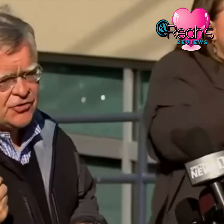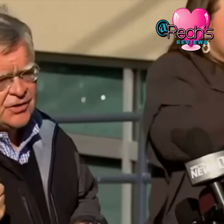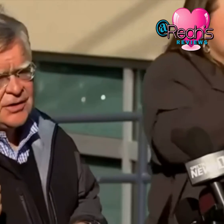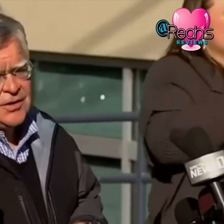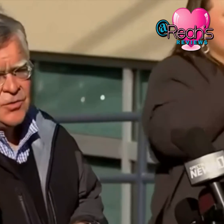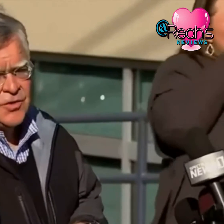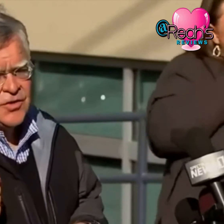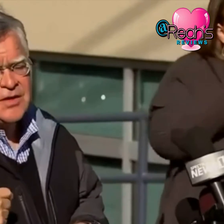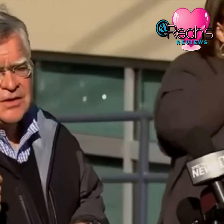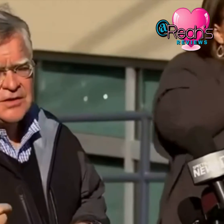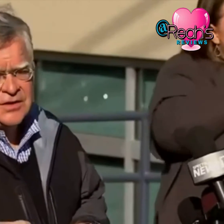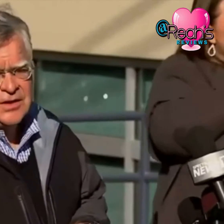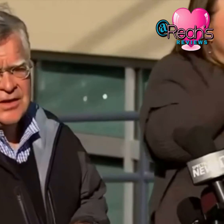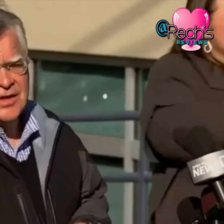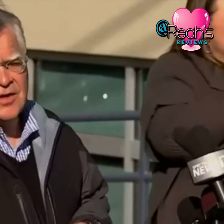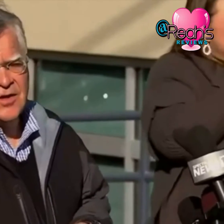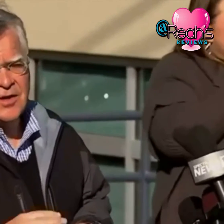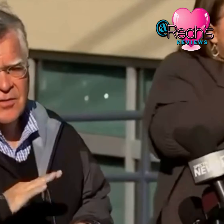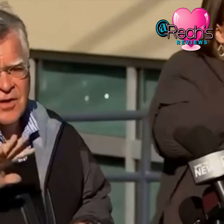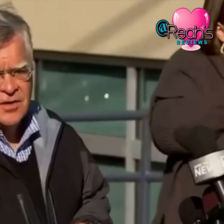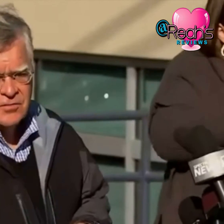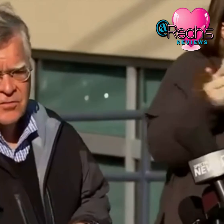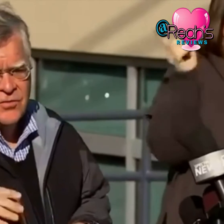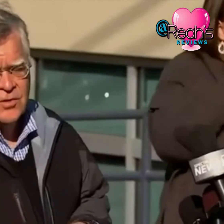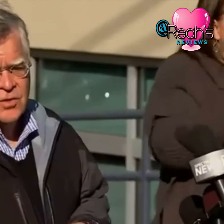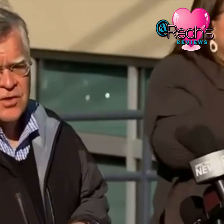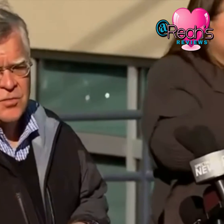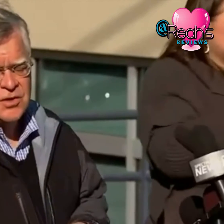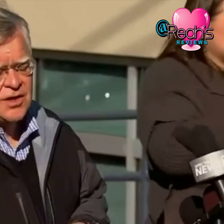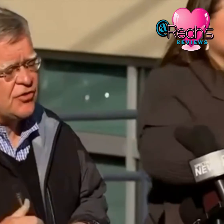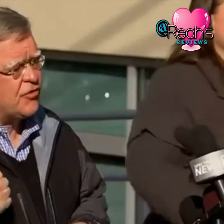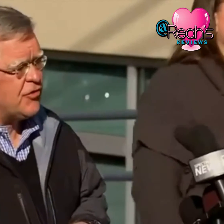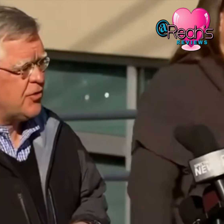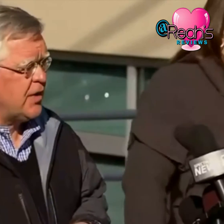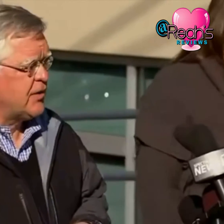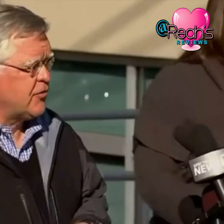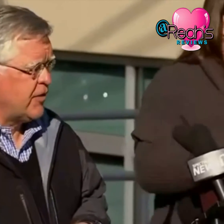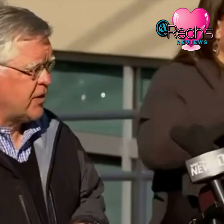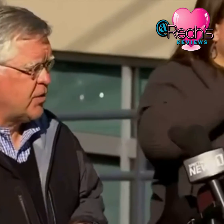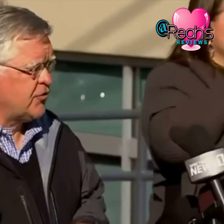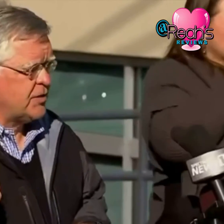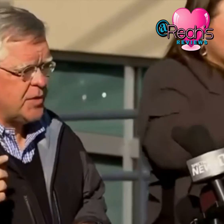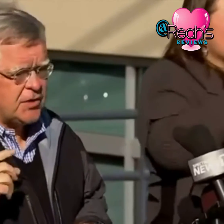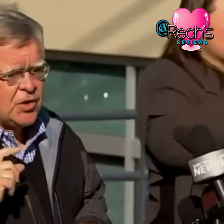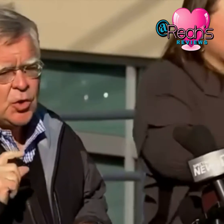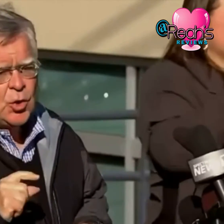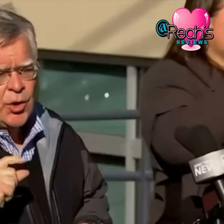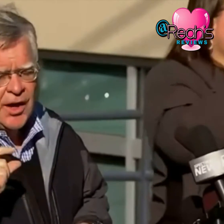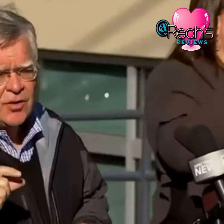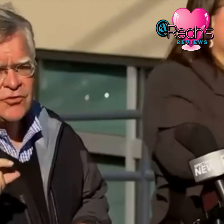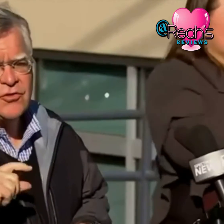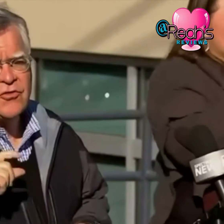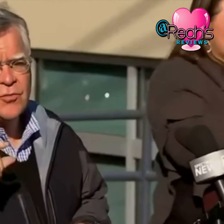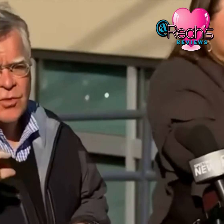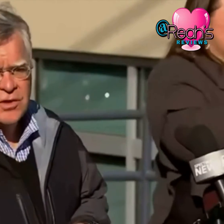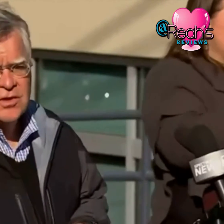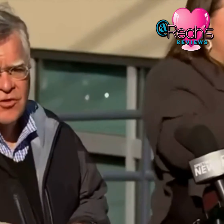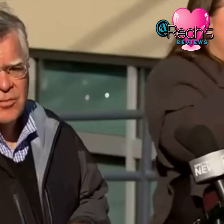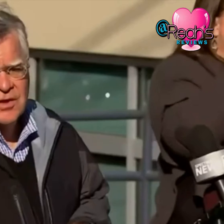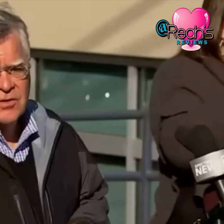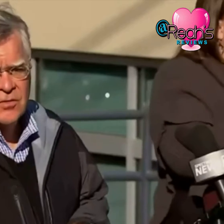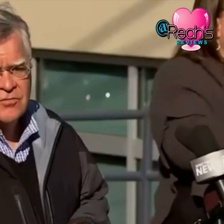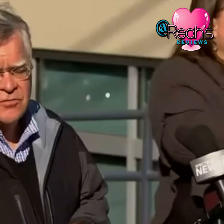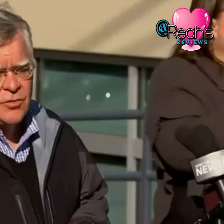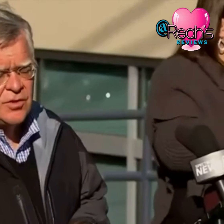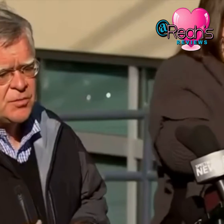touch with at&t and our our network communications to answer that question about outages and what we